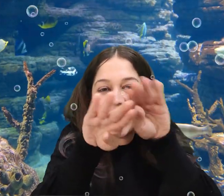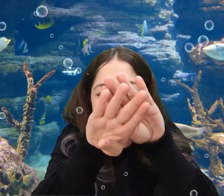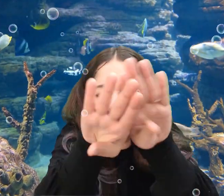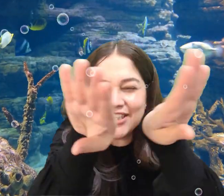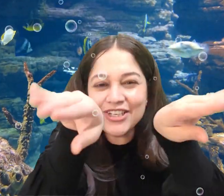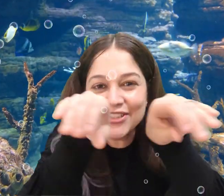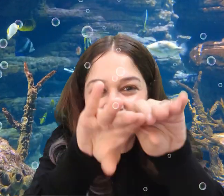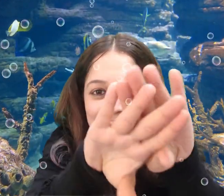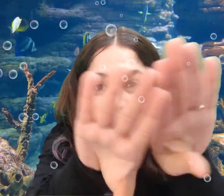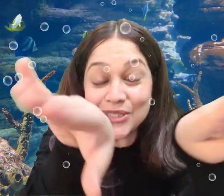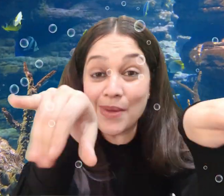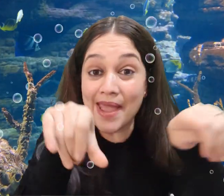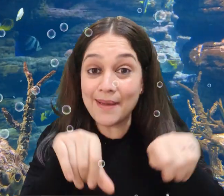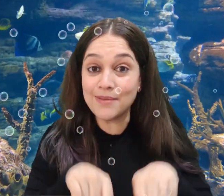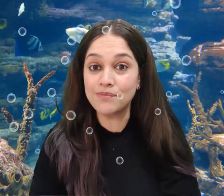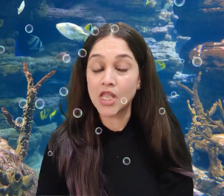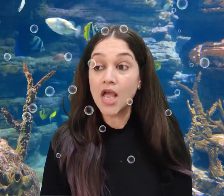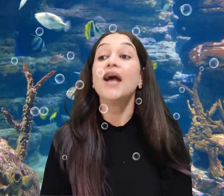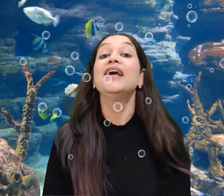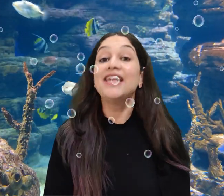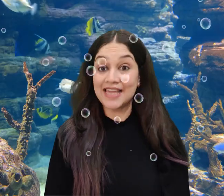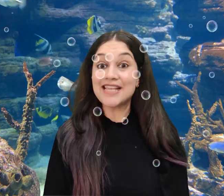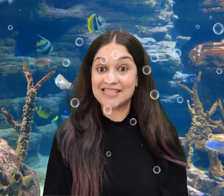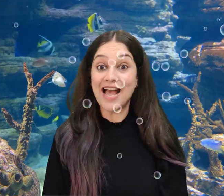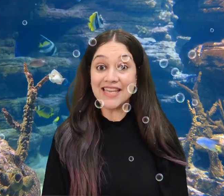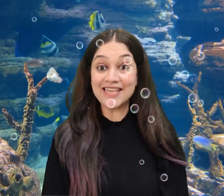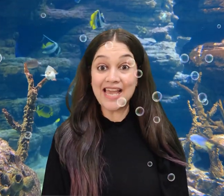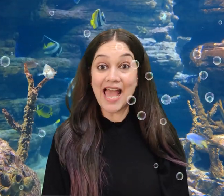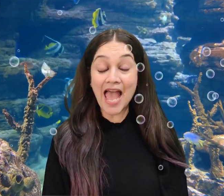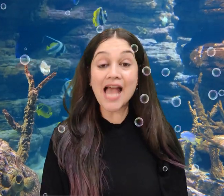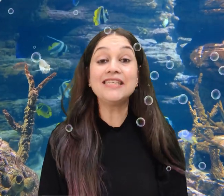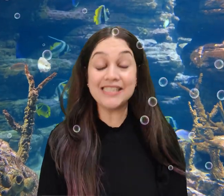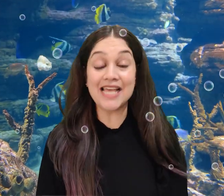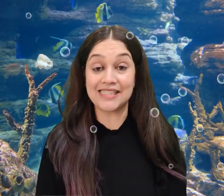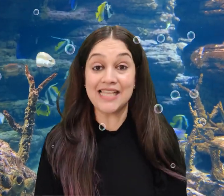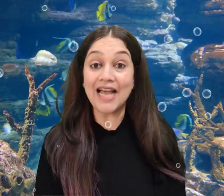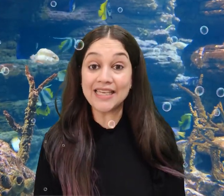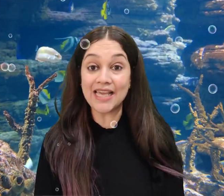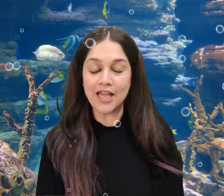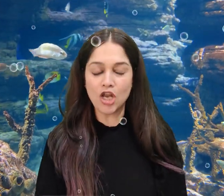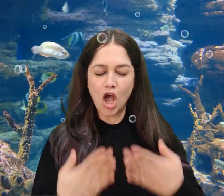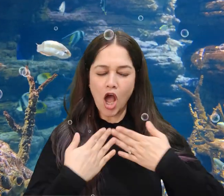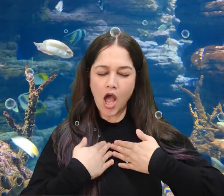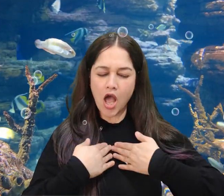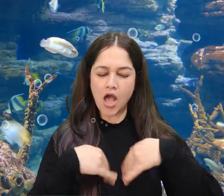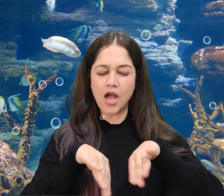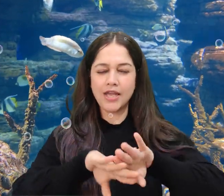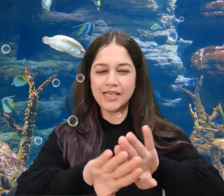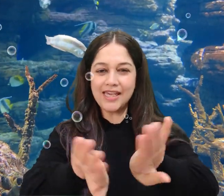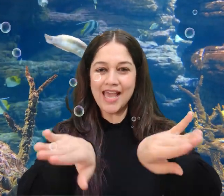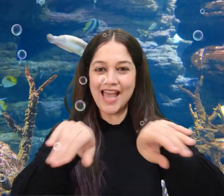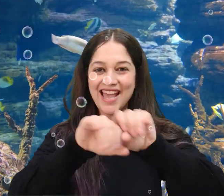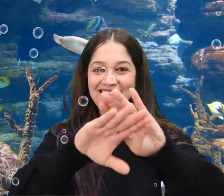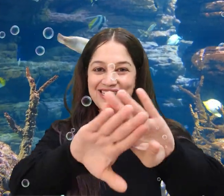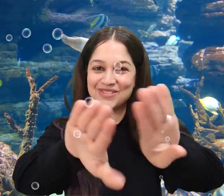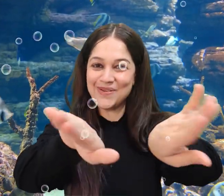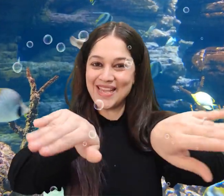you swim? Yes I can, yes I can, I can swim!